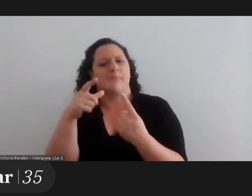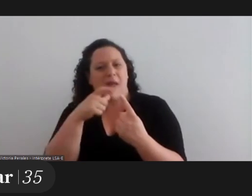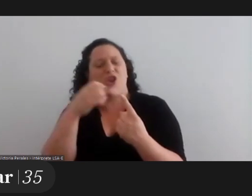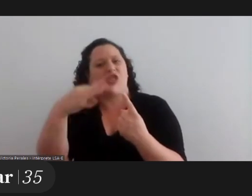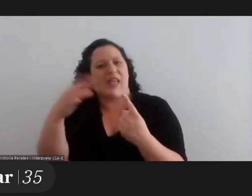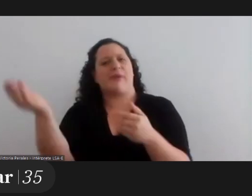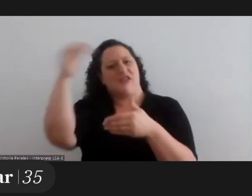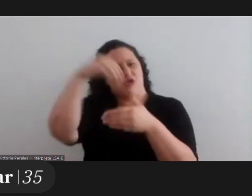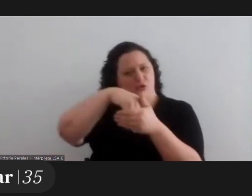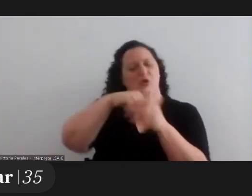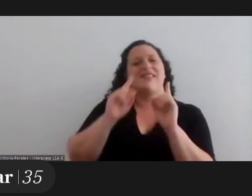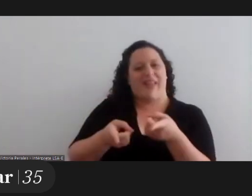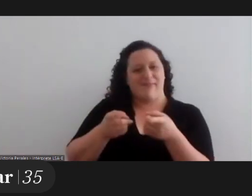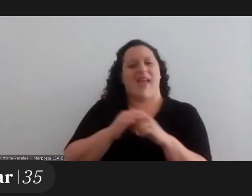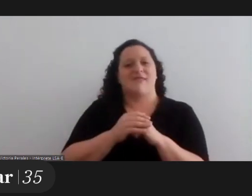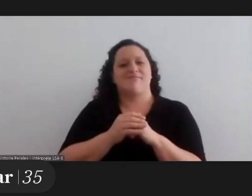incorporated